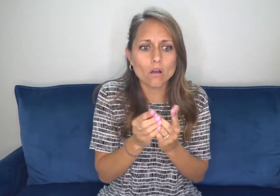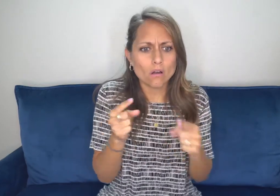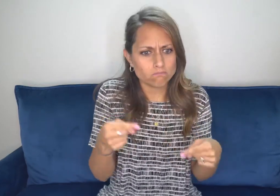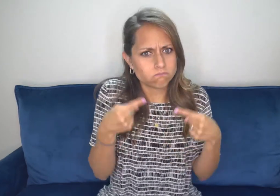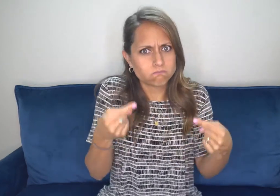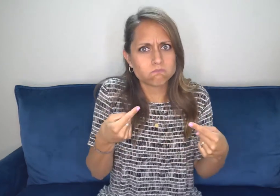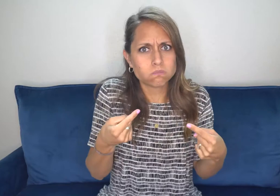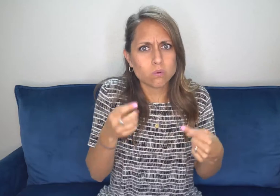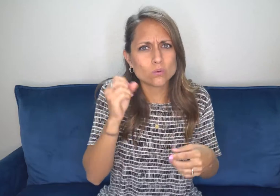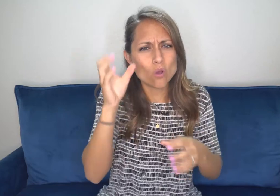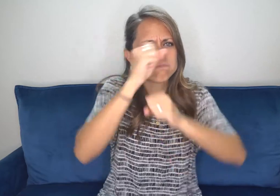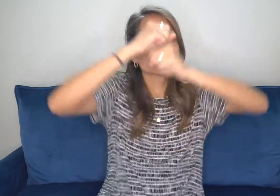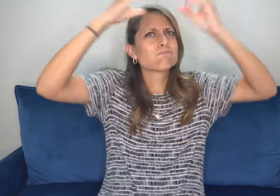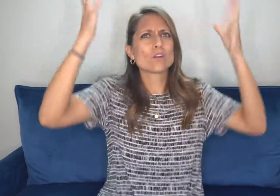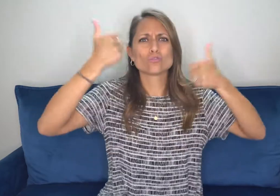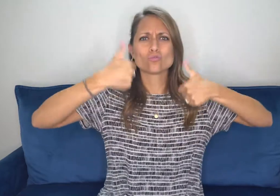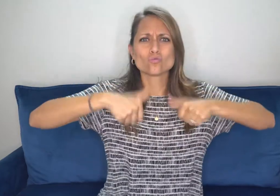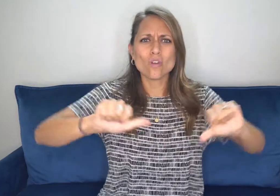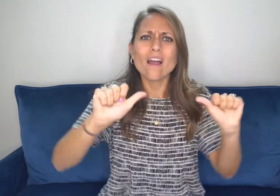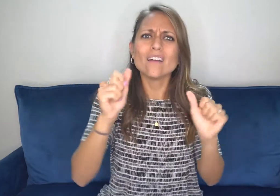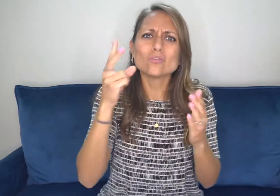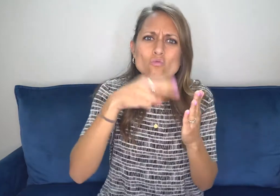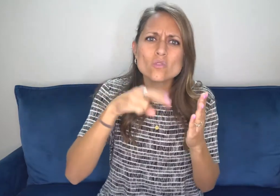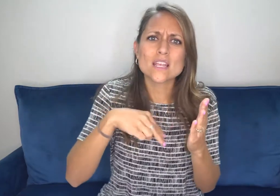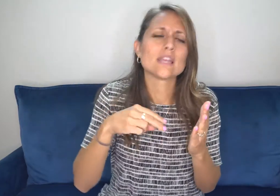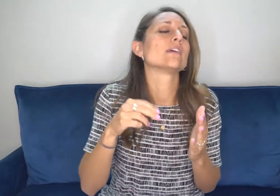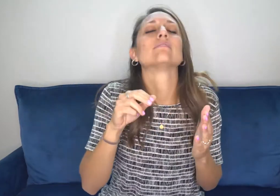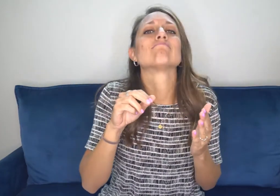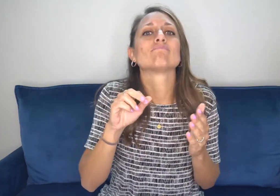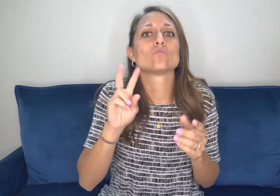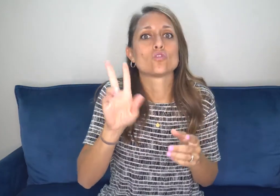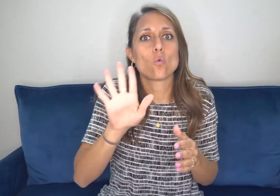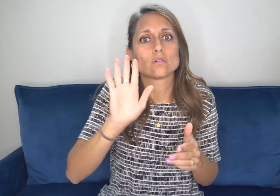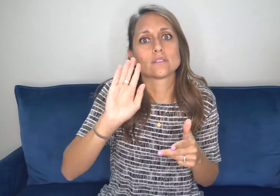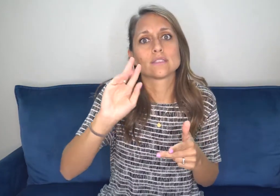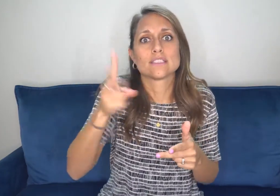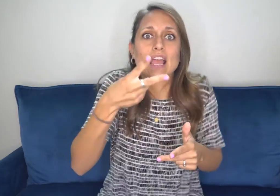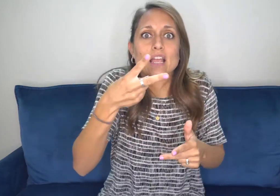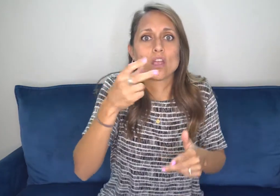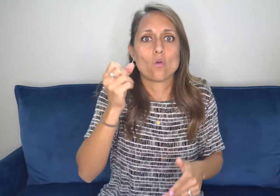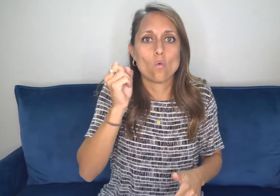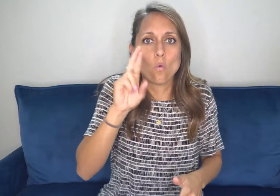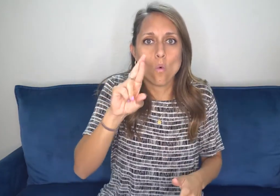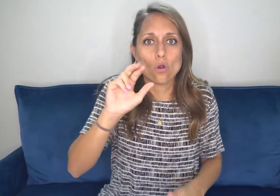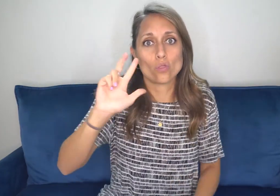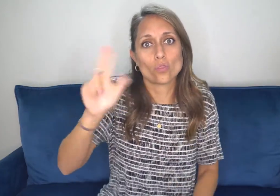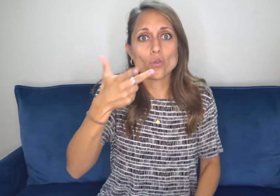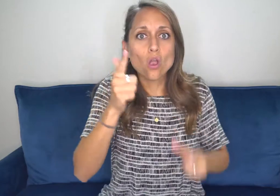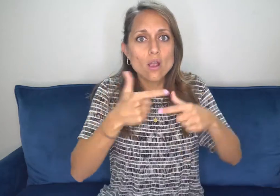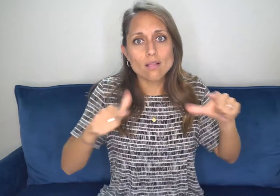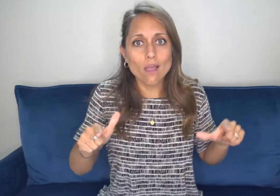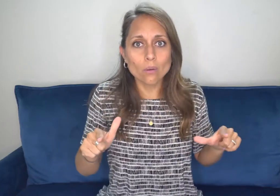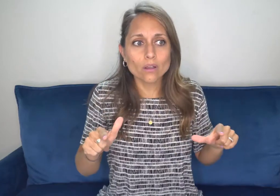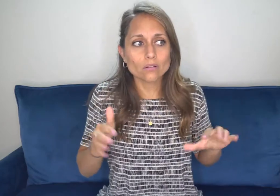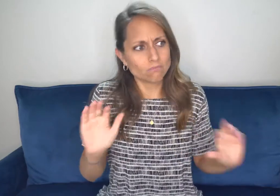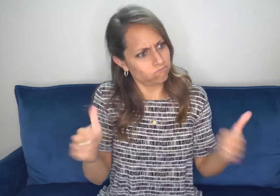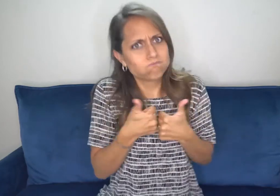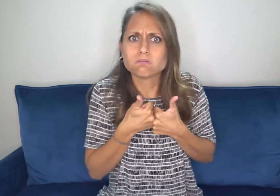in my first language, it's hard to understand. It's hard to understand the concepts. And trying to read something in my